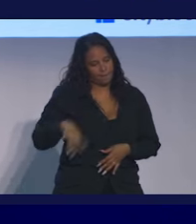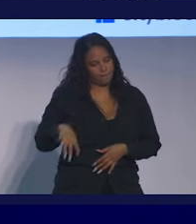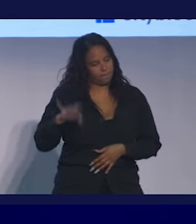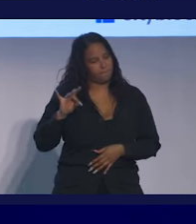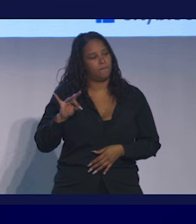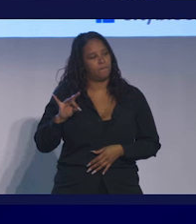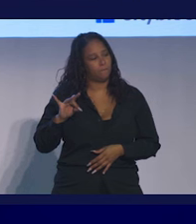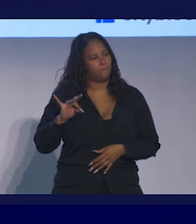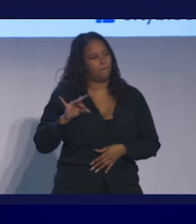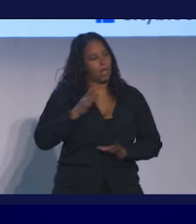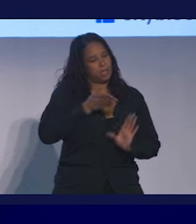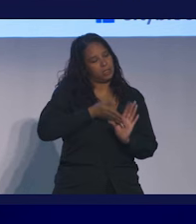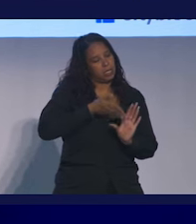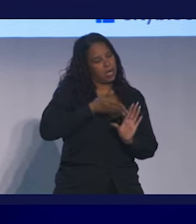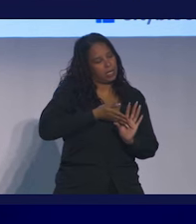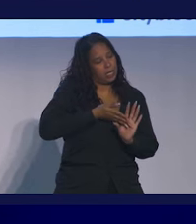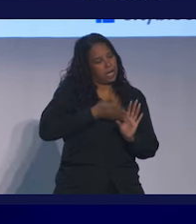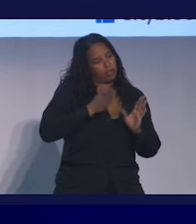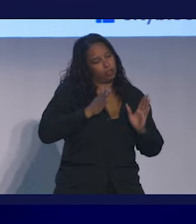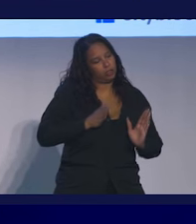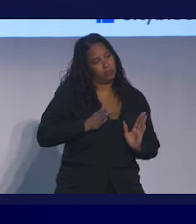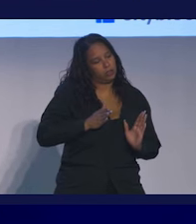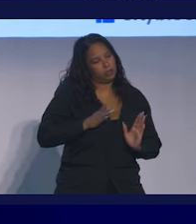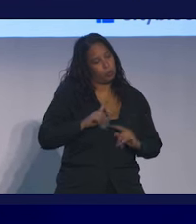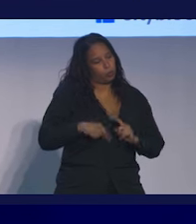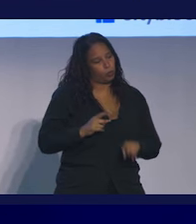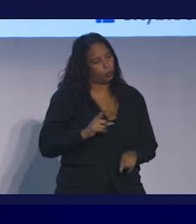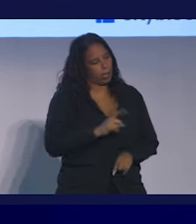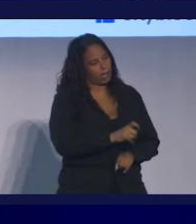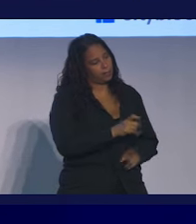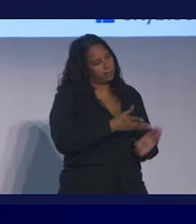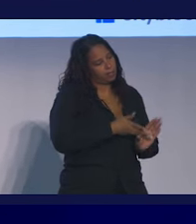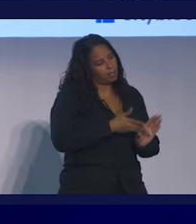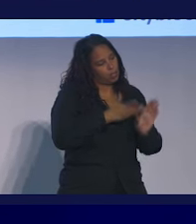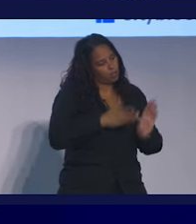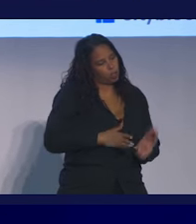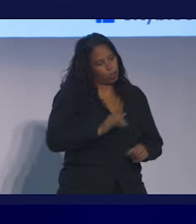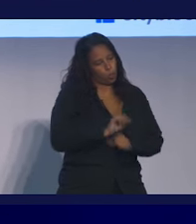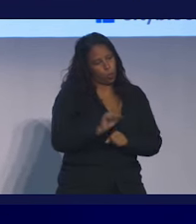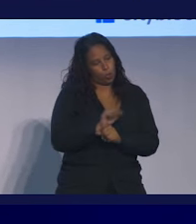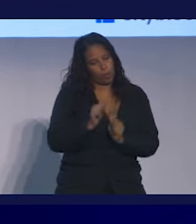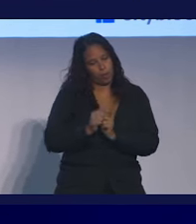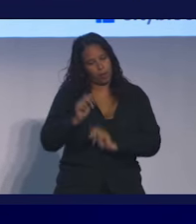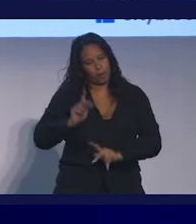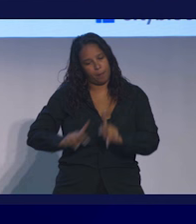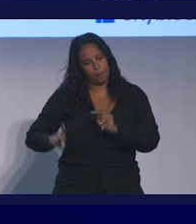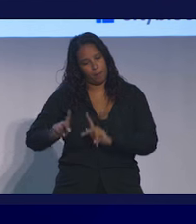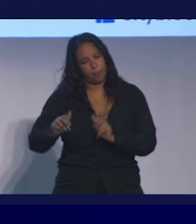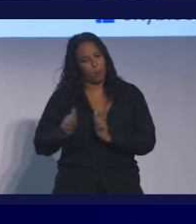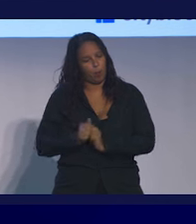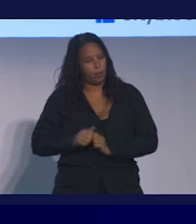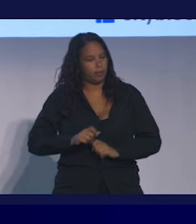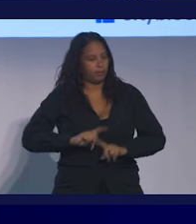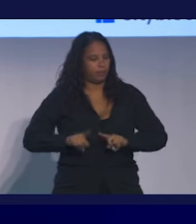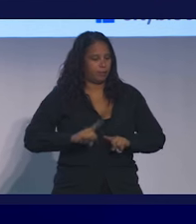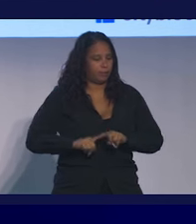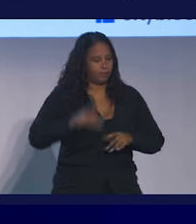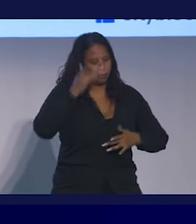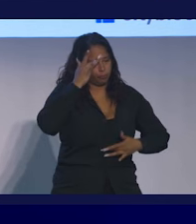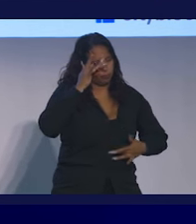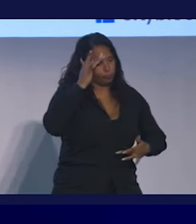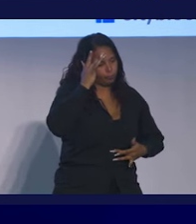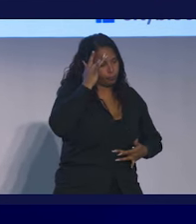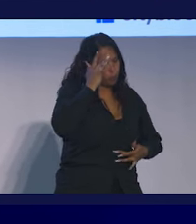at psychiatrists and actually asks psychiatrists working with people specifically with opioid use disorder and other substance use disorders,